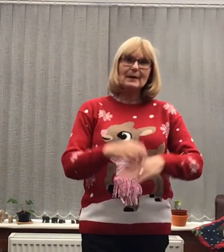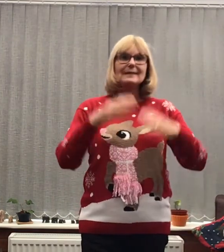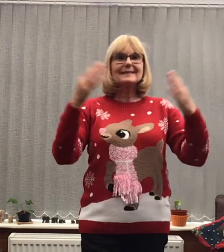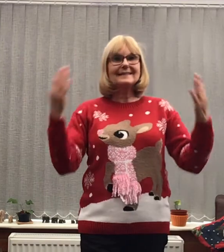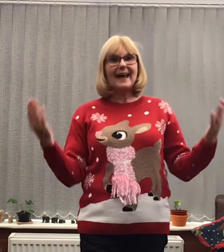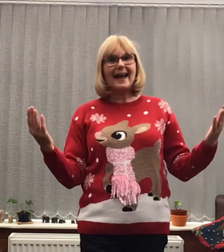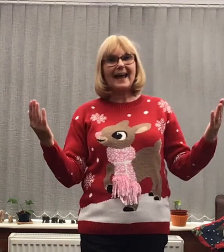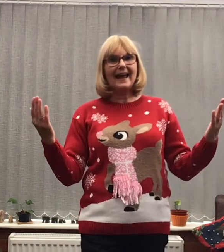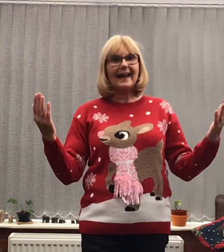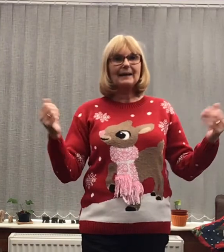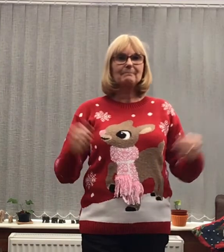Day.